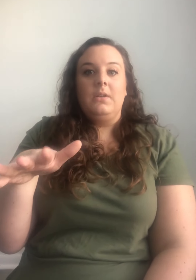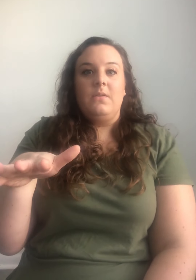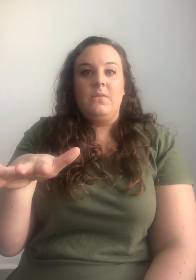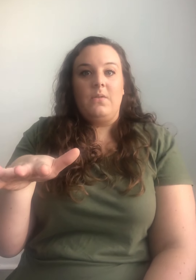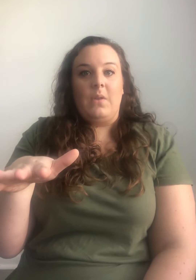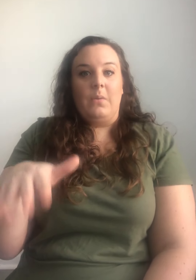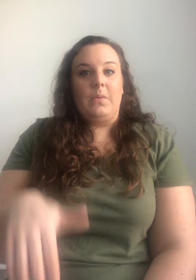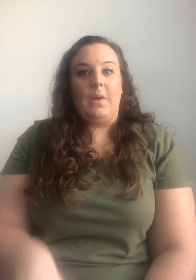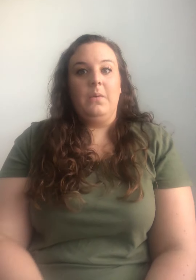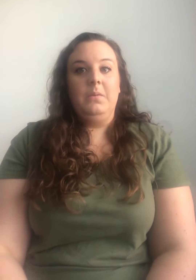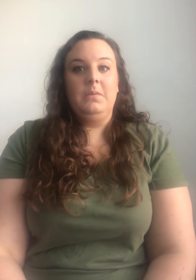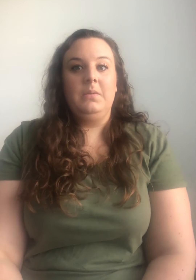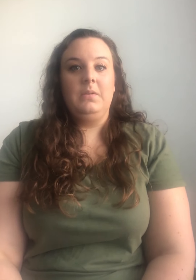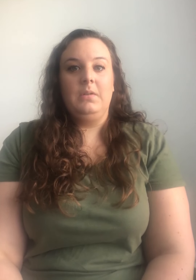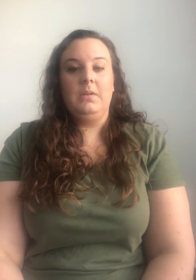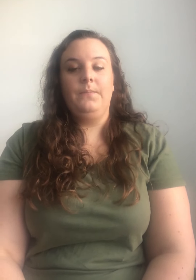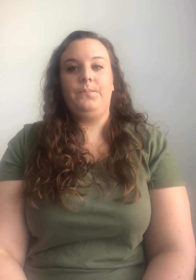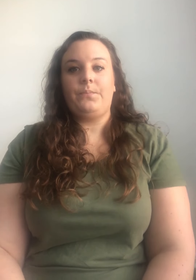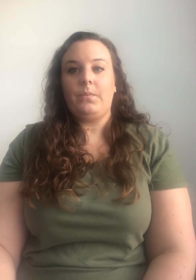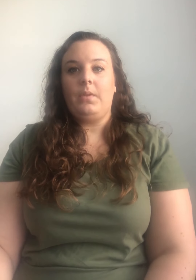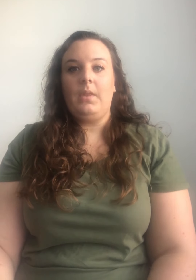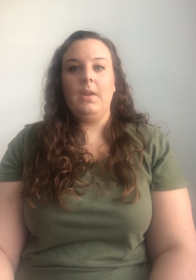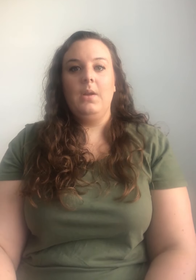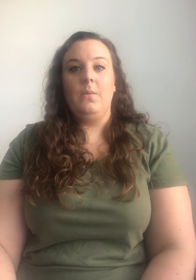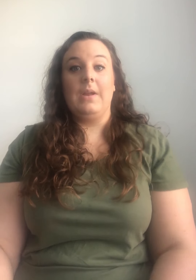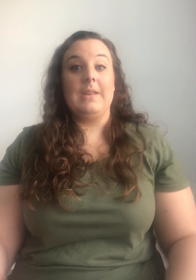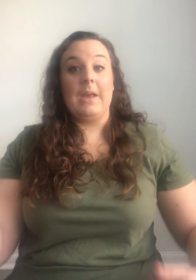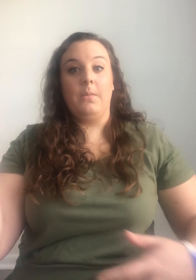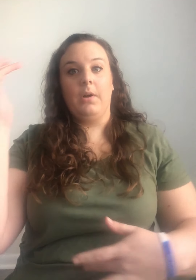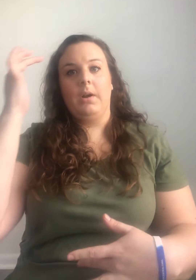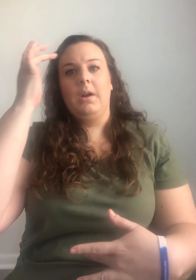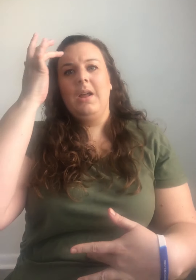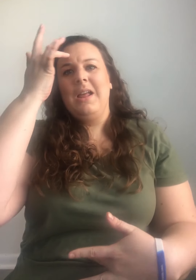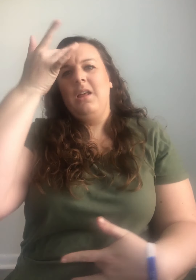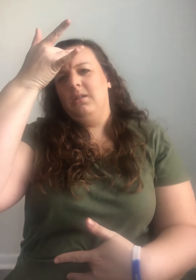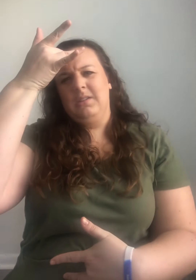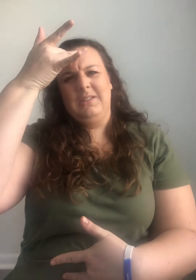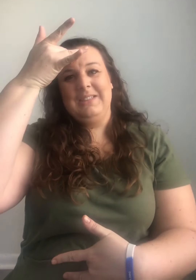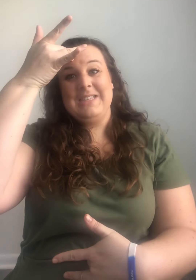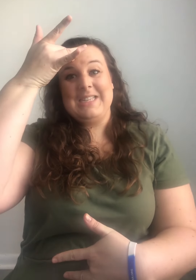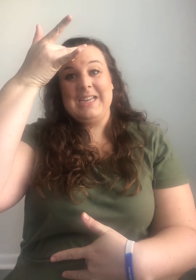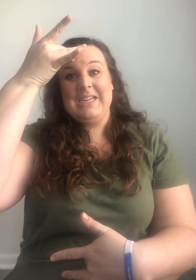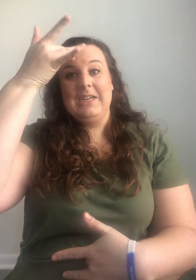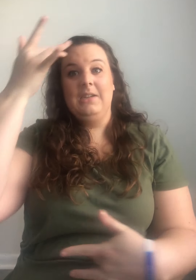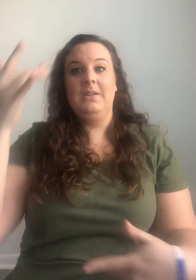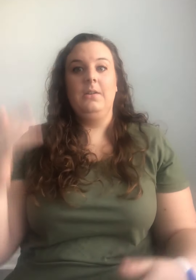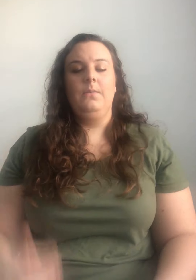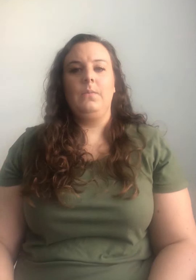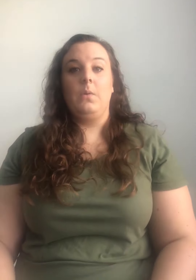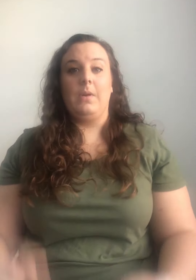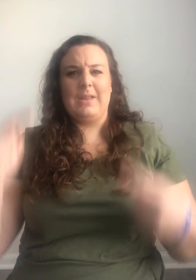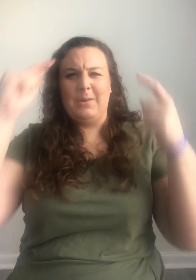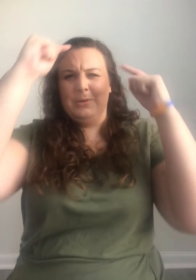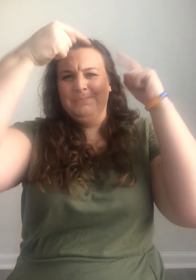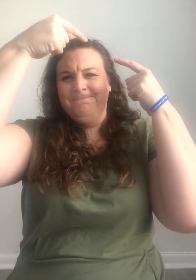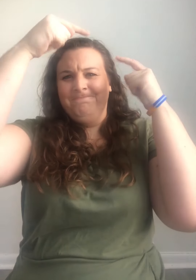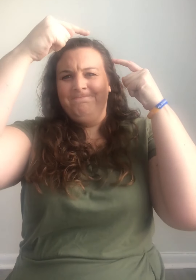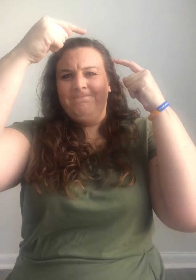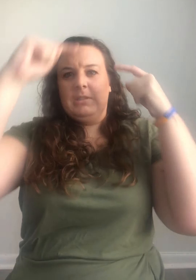So-so. We can say we're sick. We can say we're